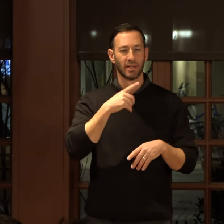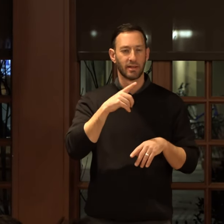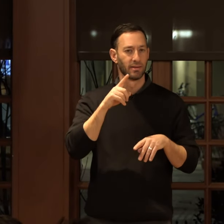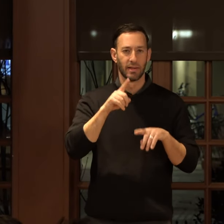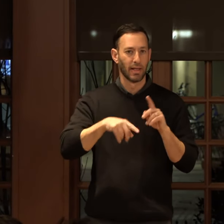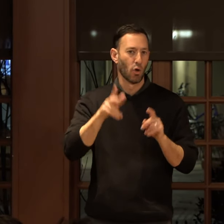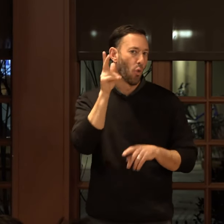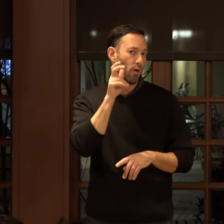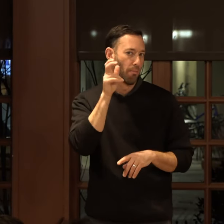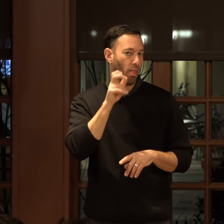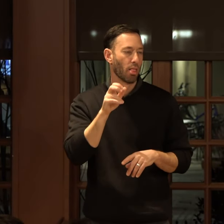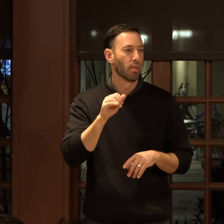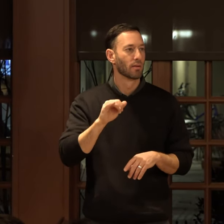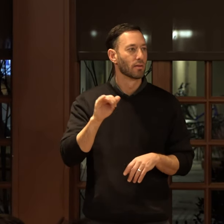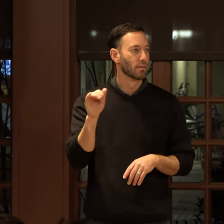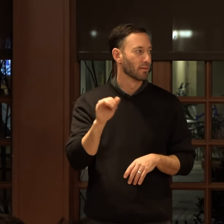like, uh,